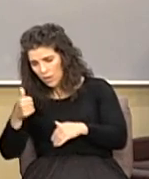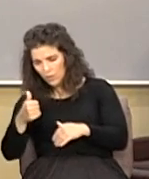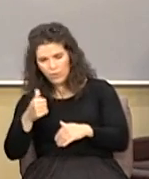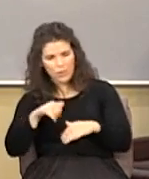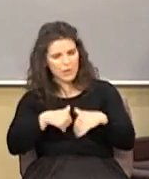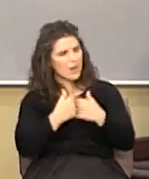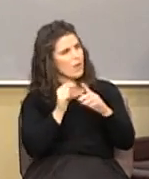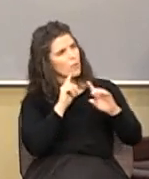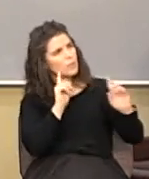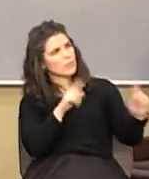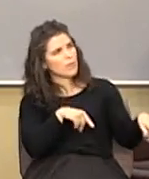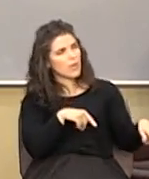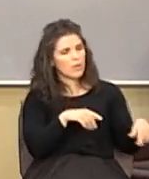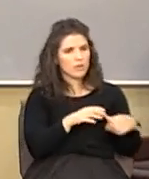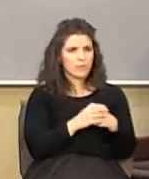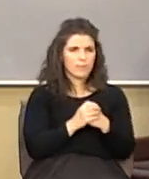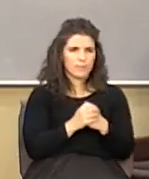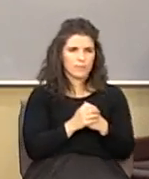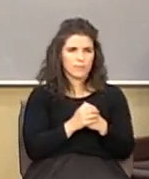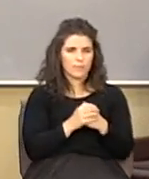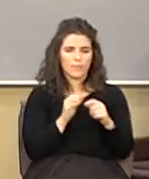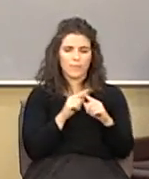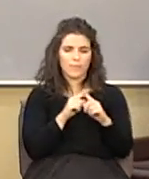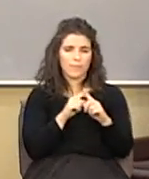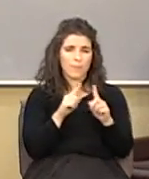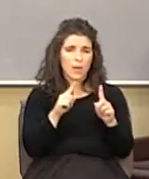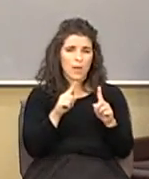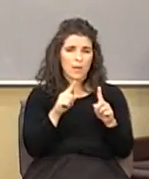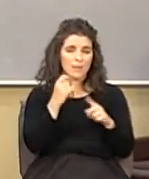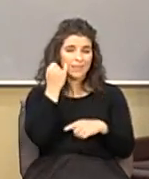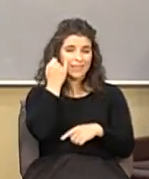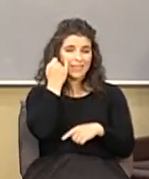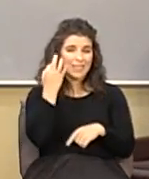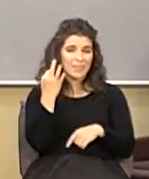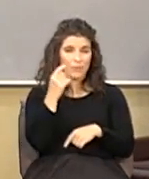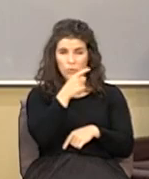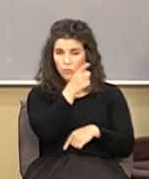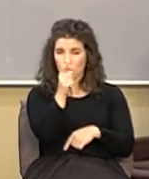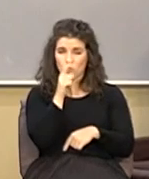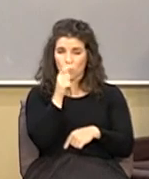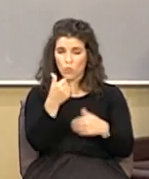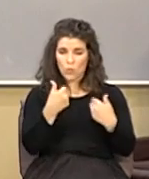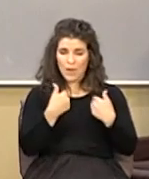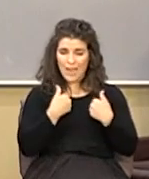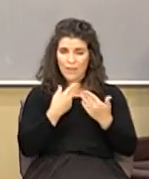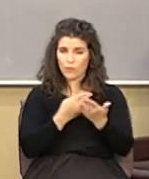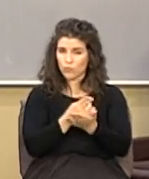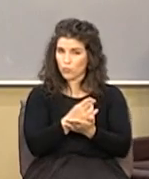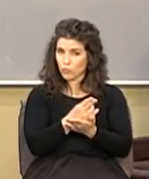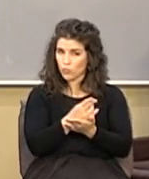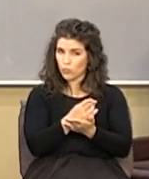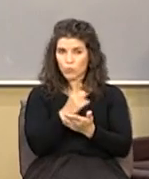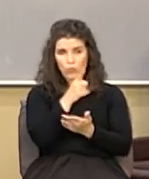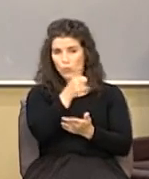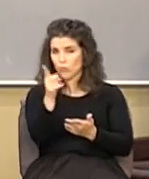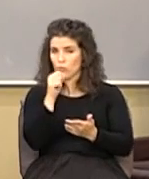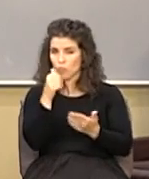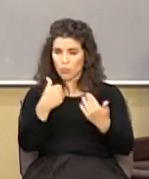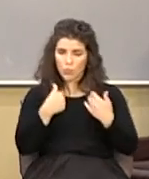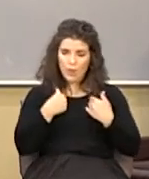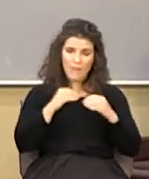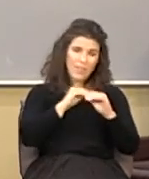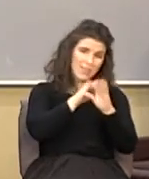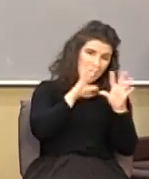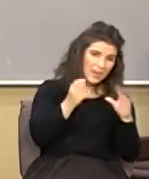how do you respond to them but if you don't have truth and light in your understanding and all you have is